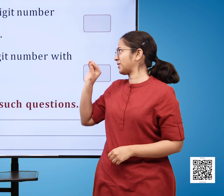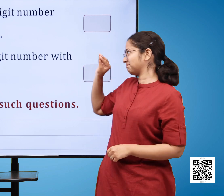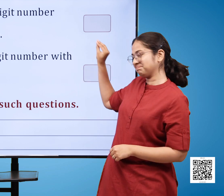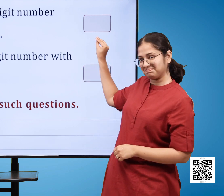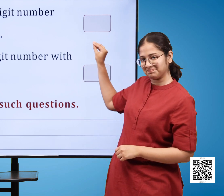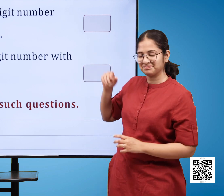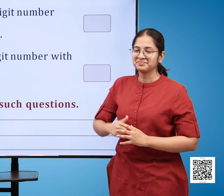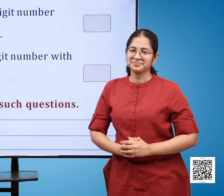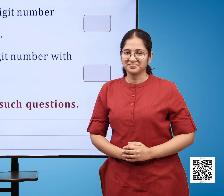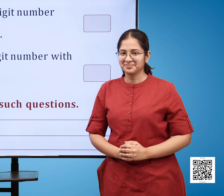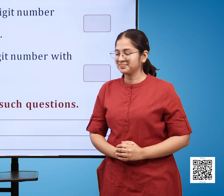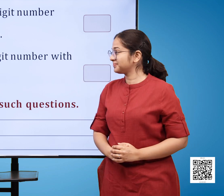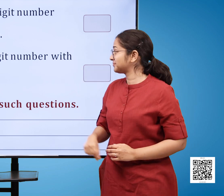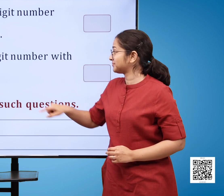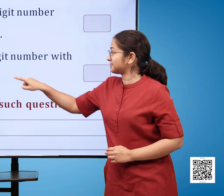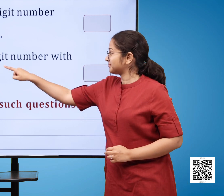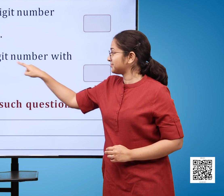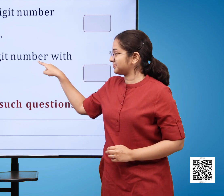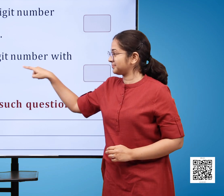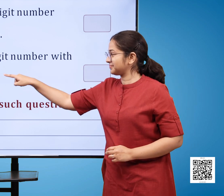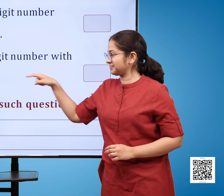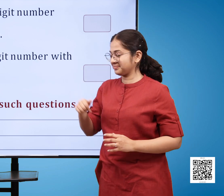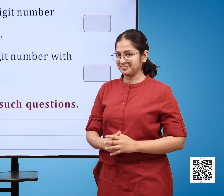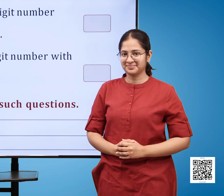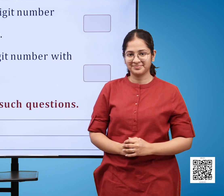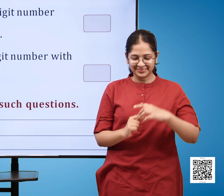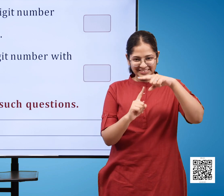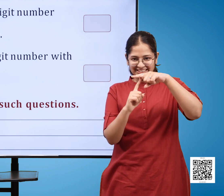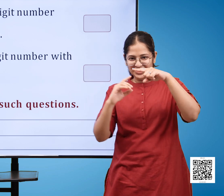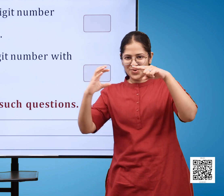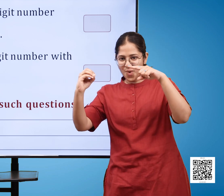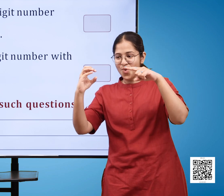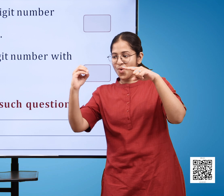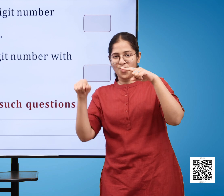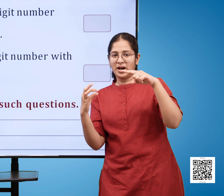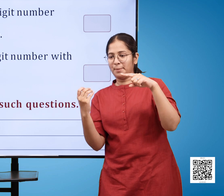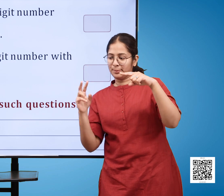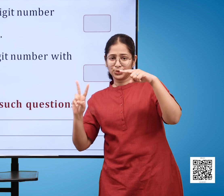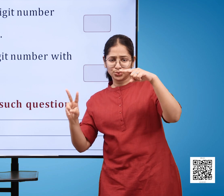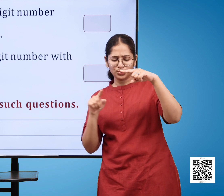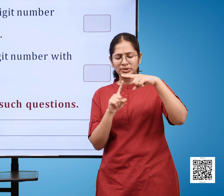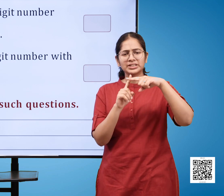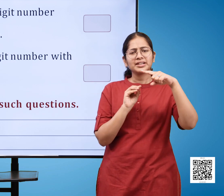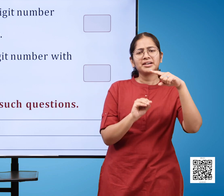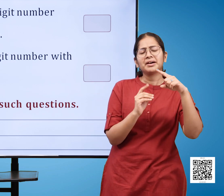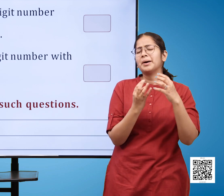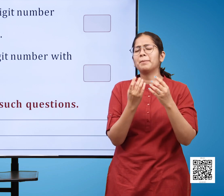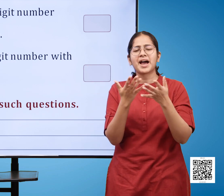blank blank F I am the largest two digit number with two at the ones